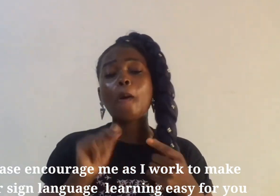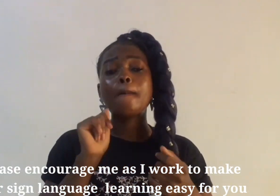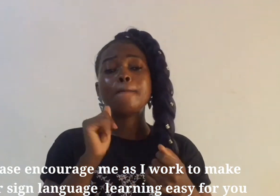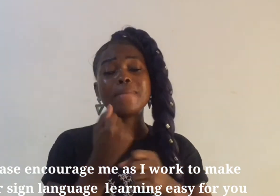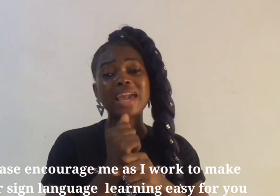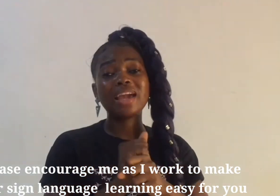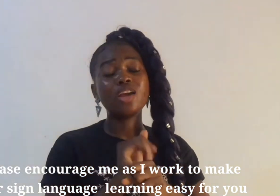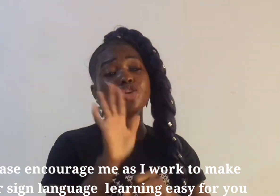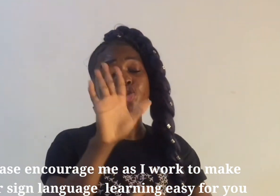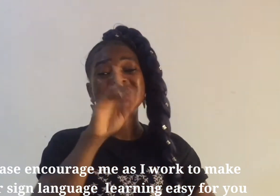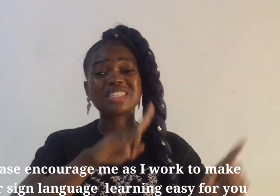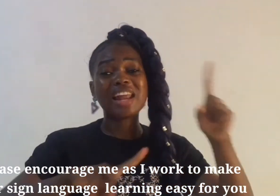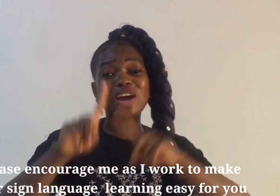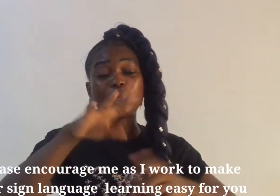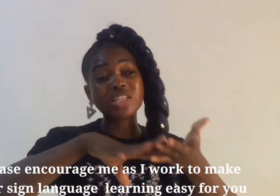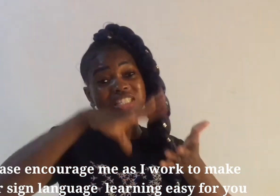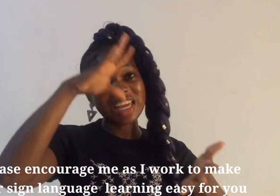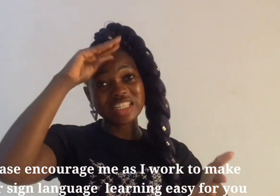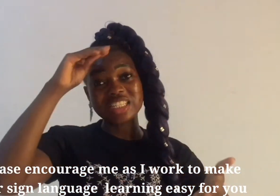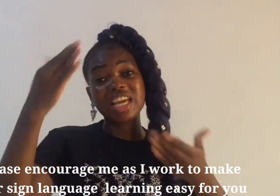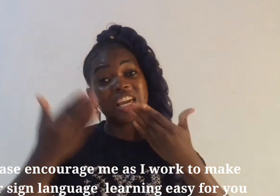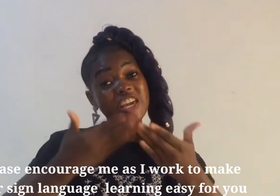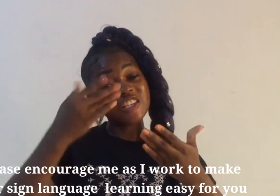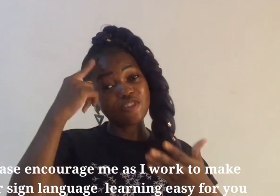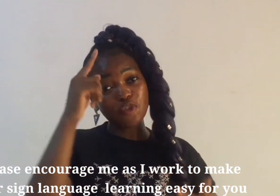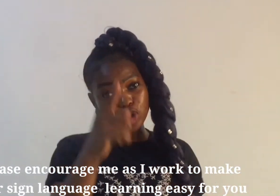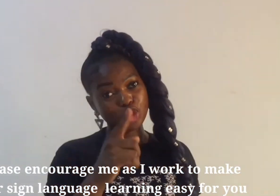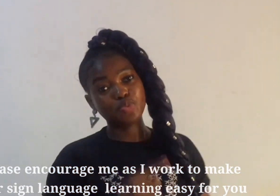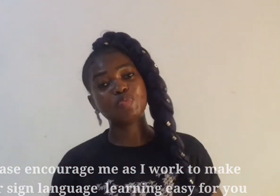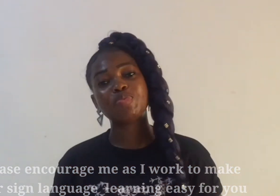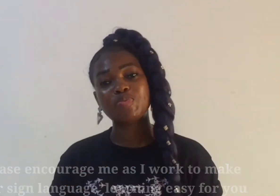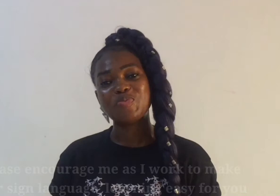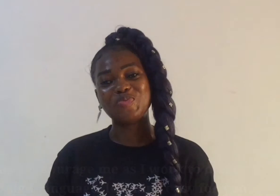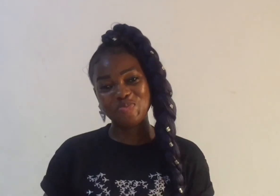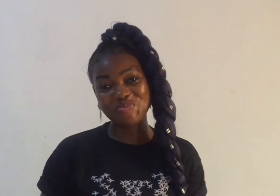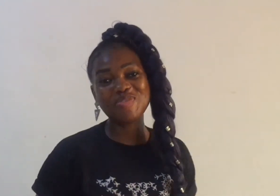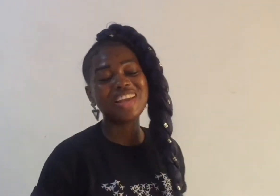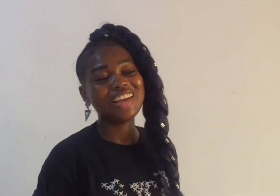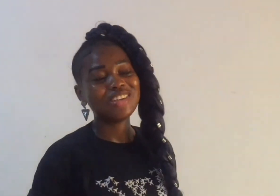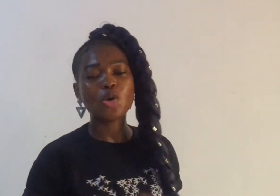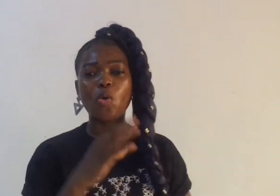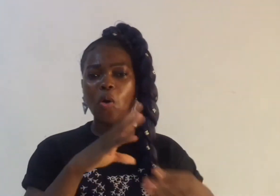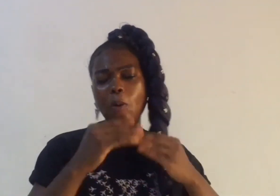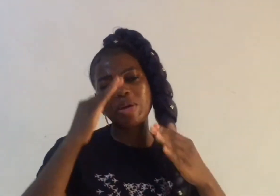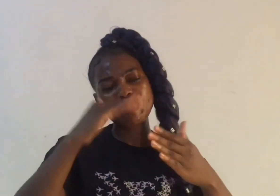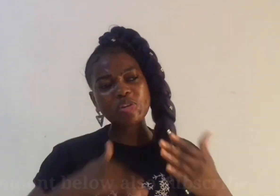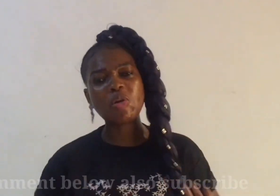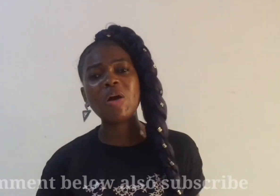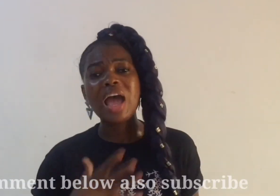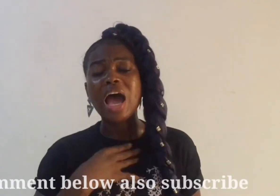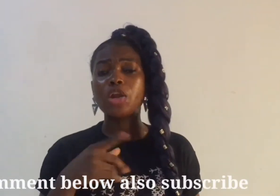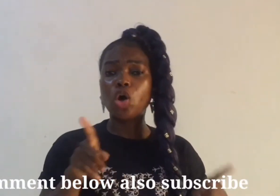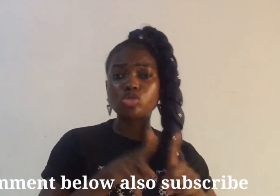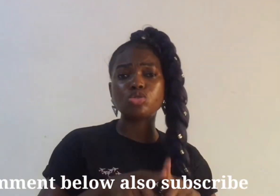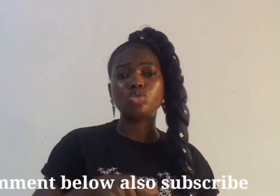make your sign language learn easy for you so comment below and also